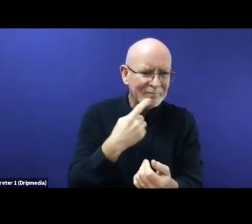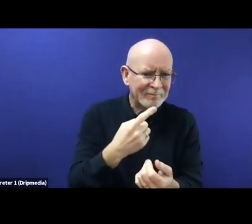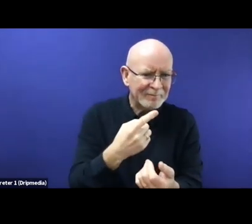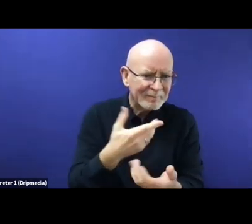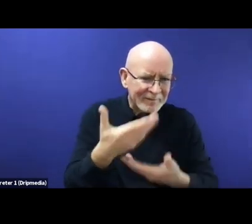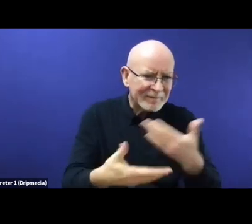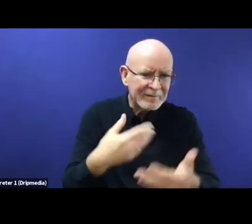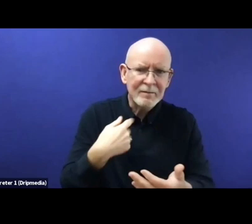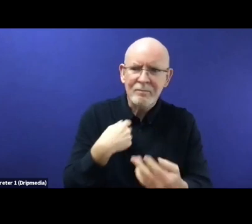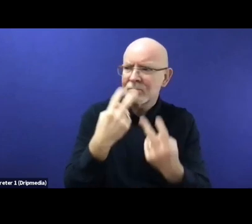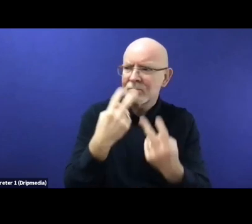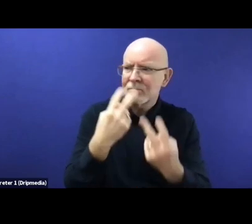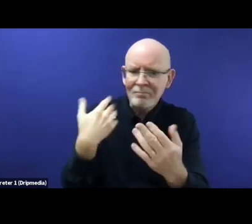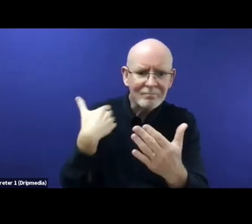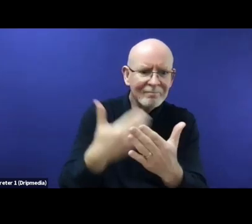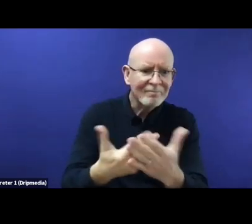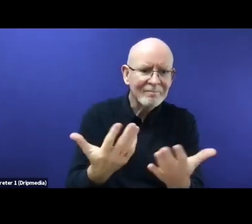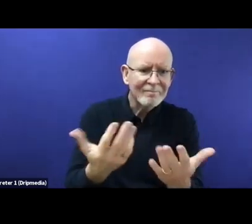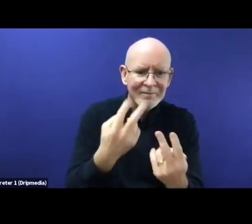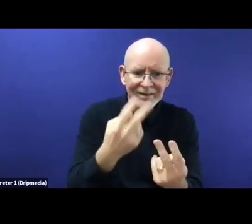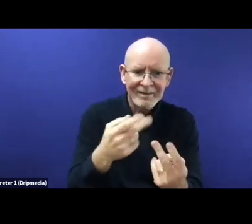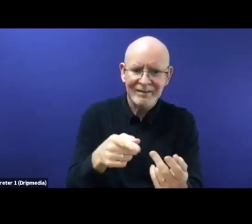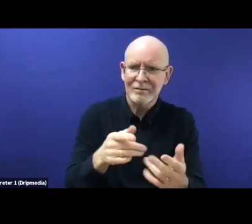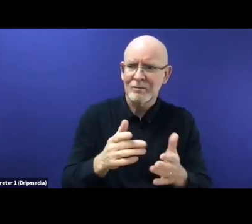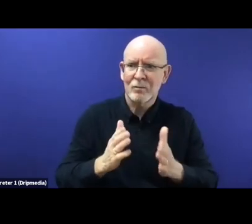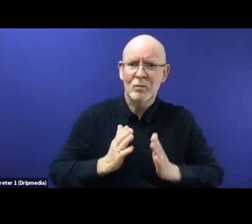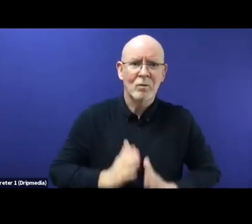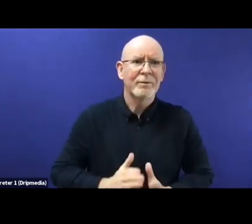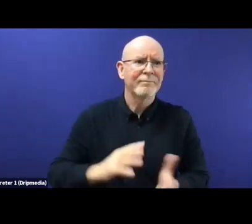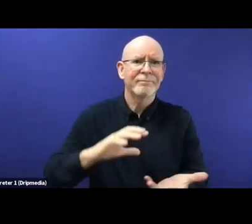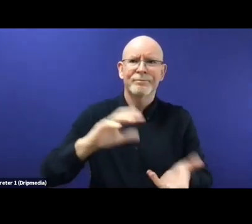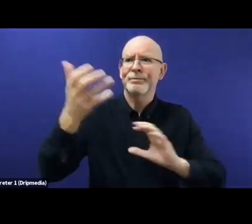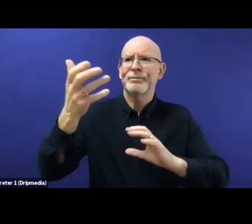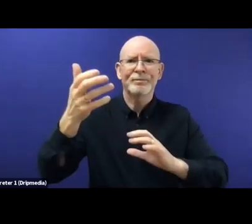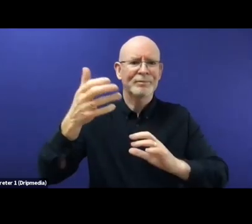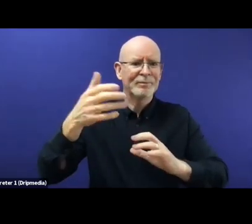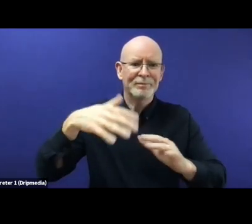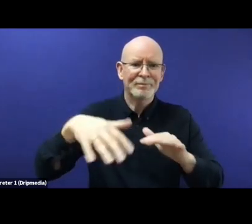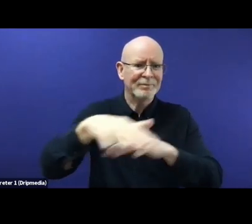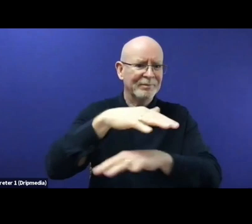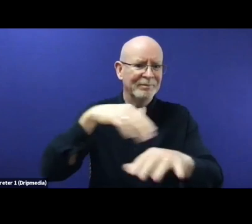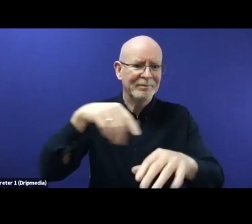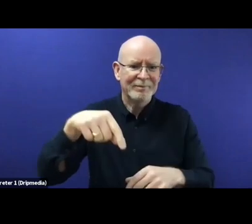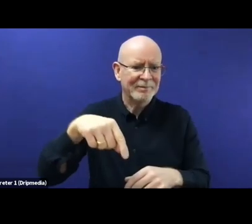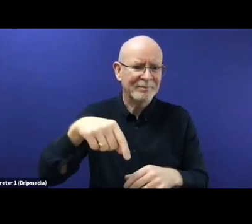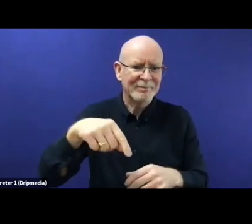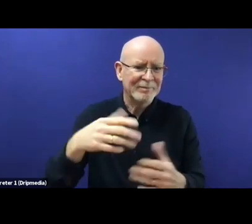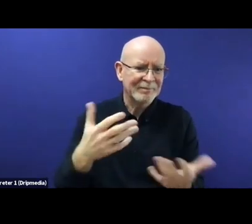the Lipa camp in Bosnia. Not only because it's deeply disturbing, as all humanitarian